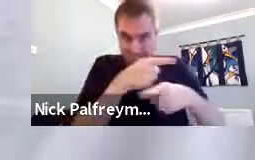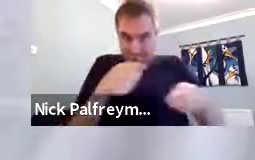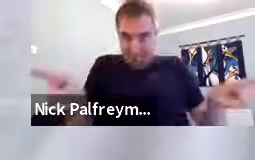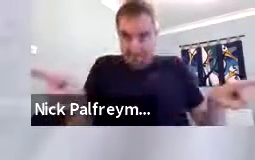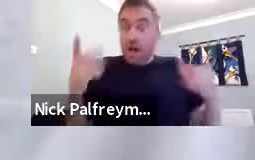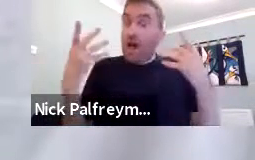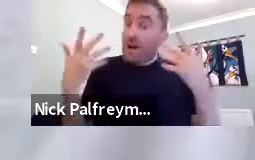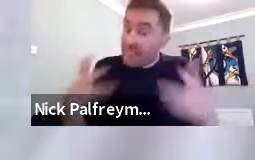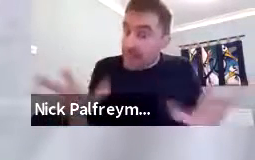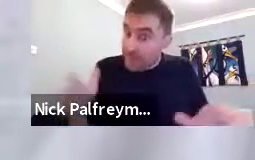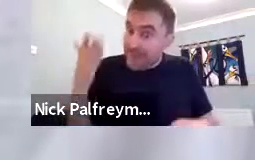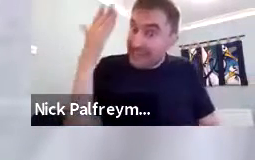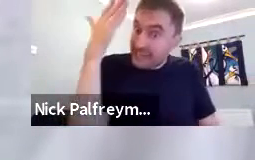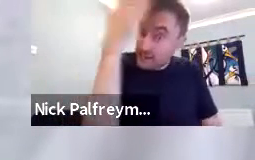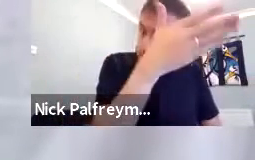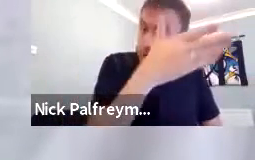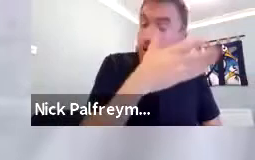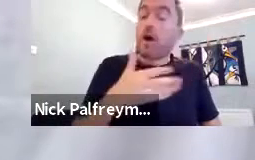and her sisters.